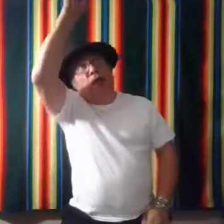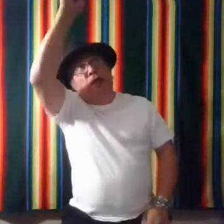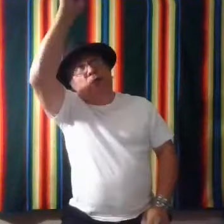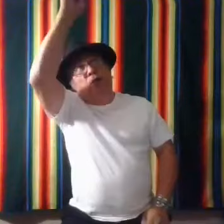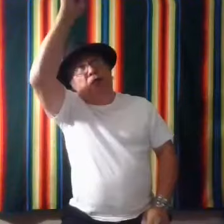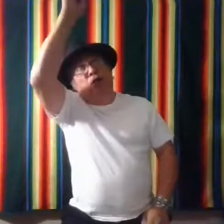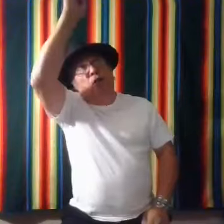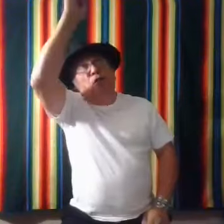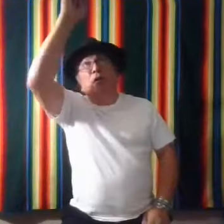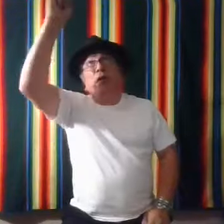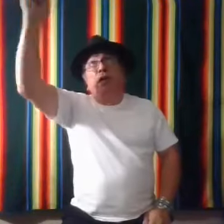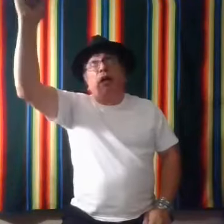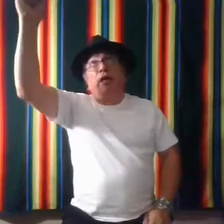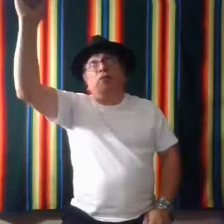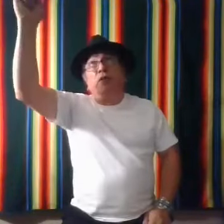That would be noon, afternoon,